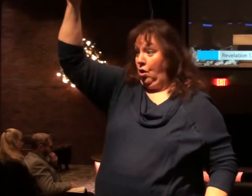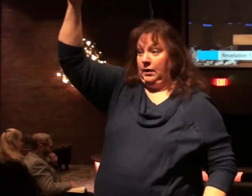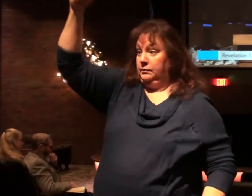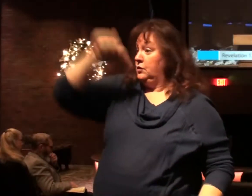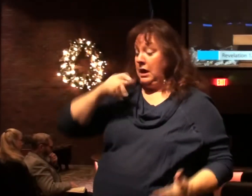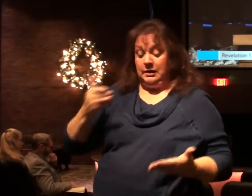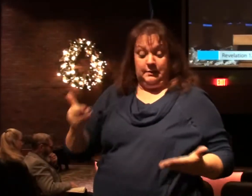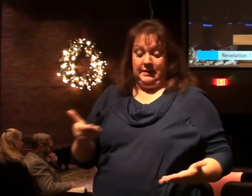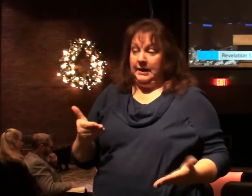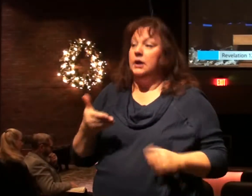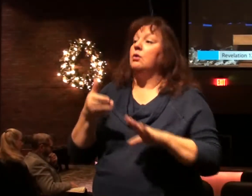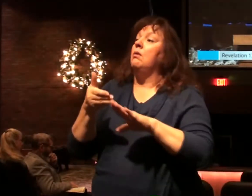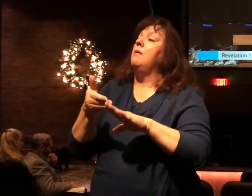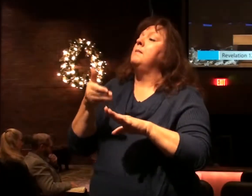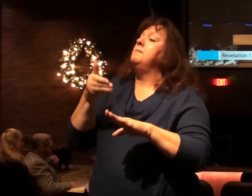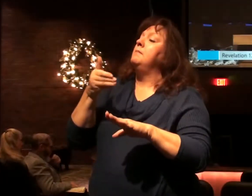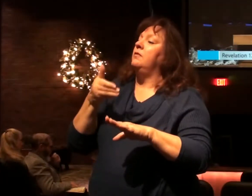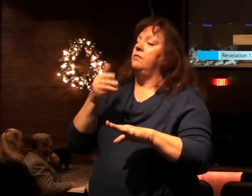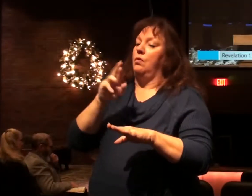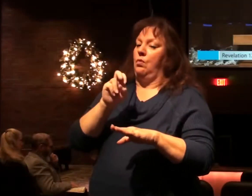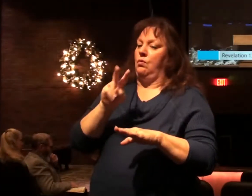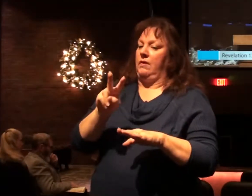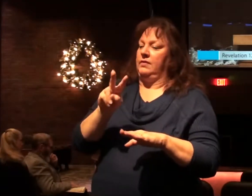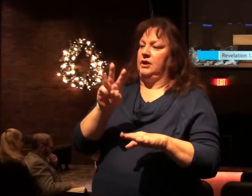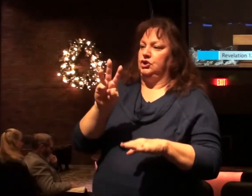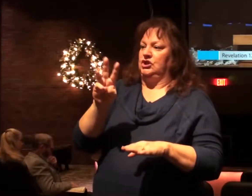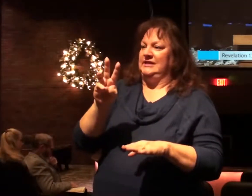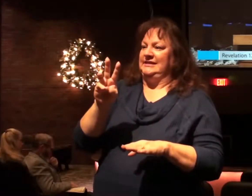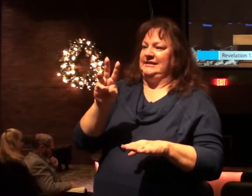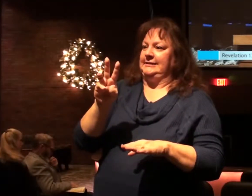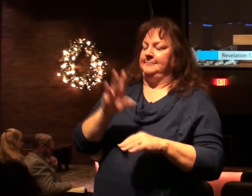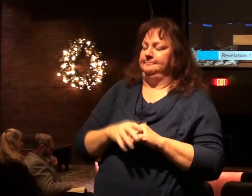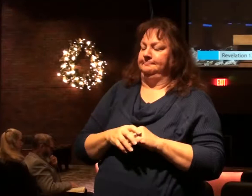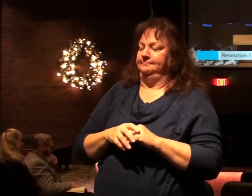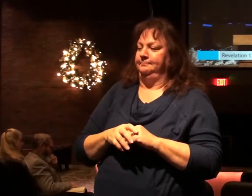the earth before Revelation chapter 6.